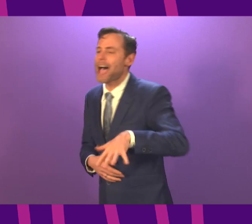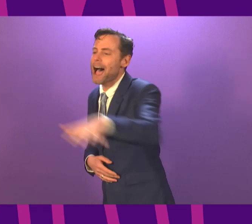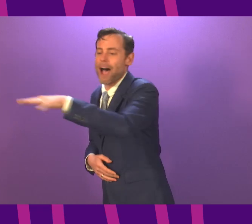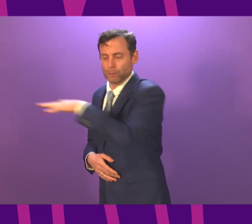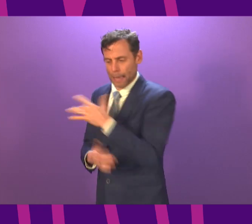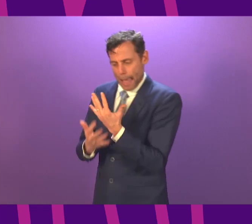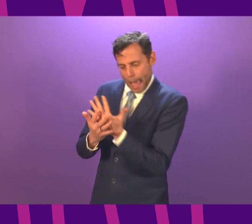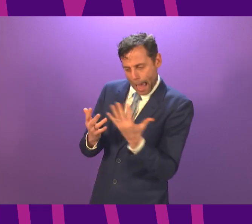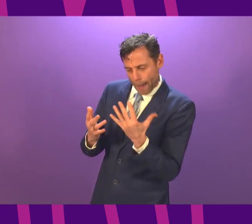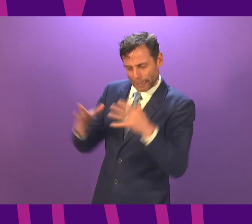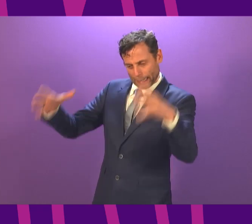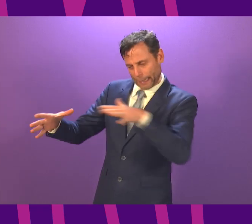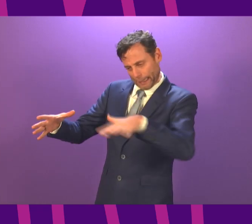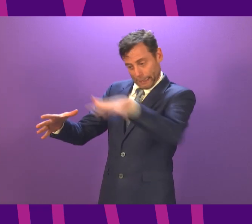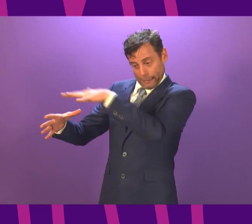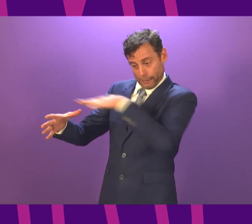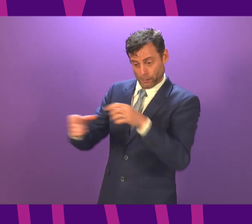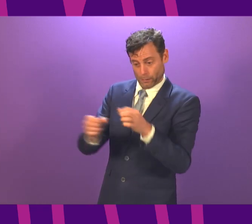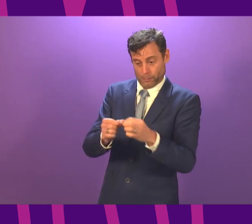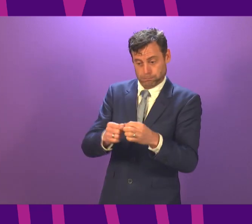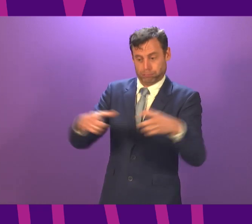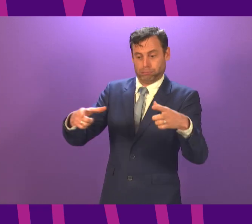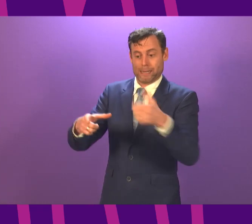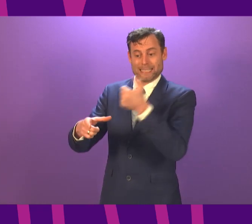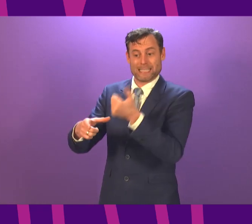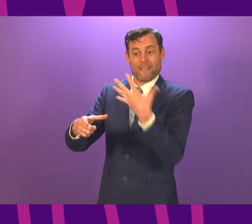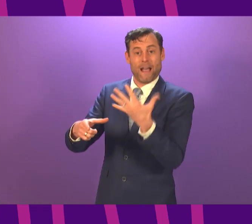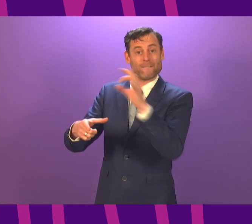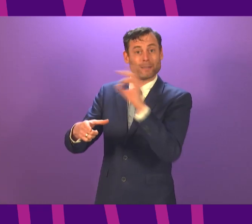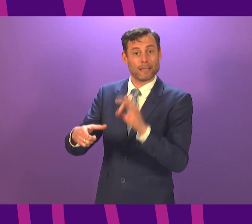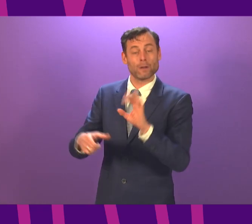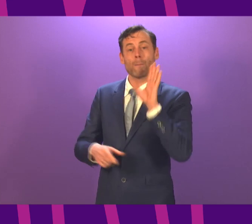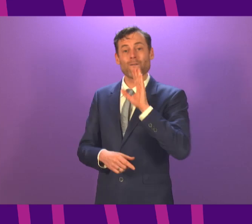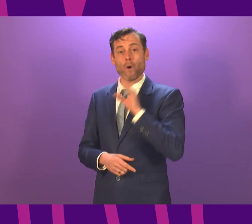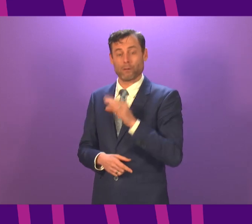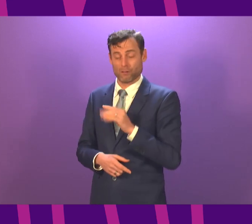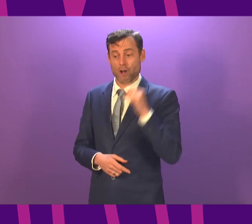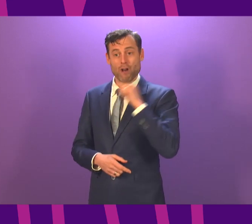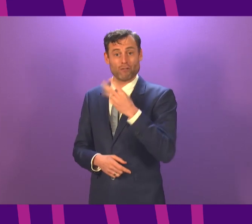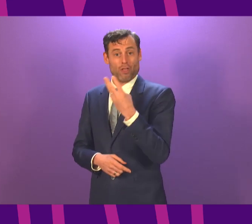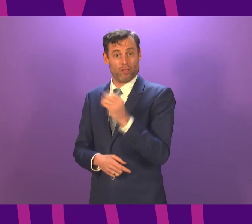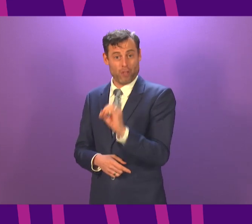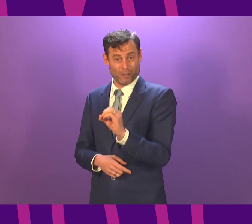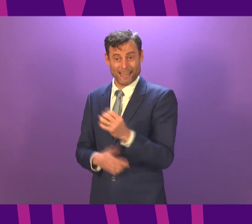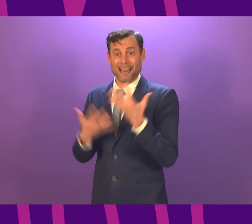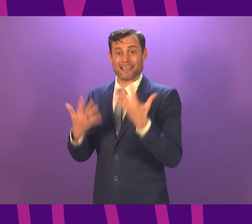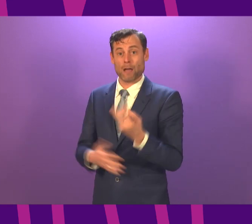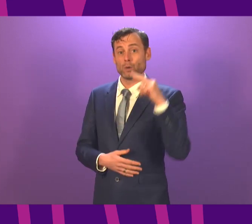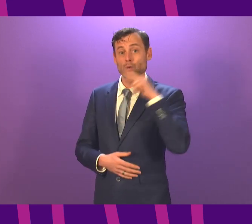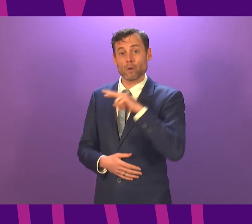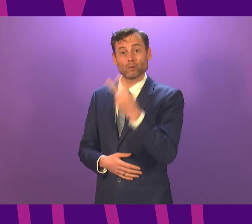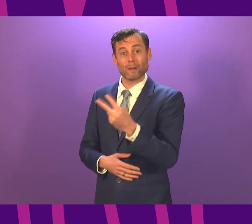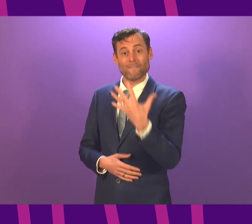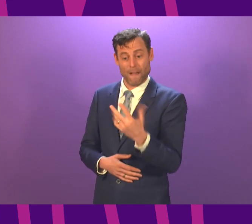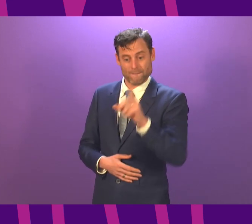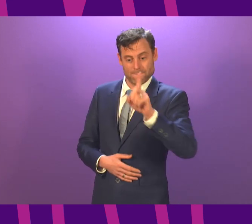increased by 65%, from 136 per 100,000 to 225 per 100,000.